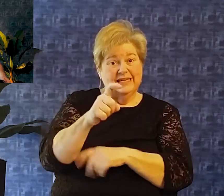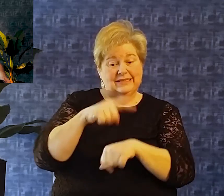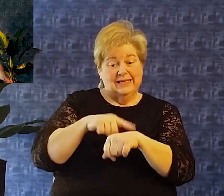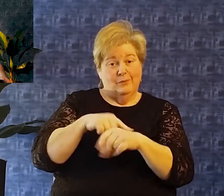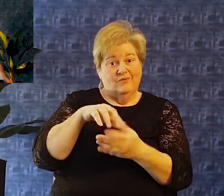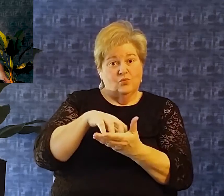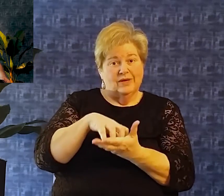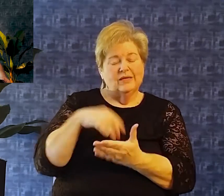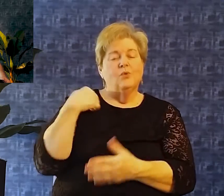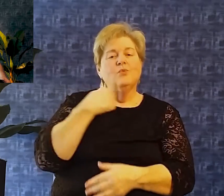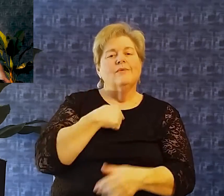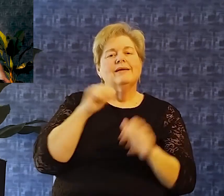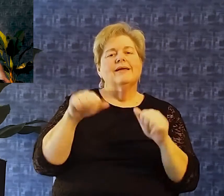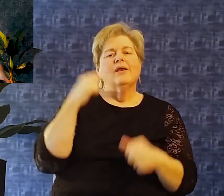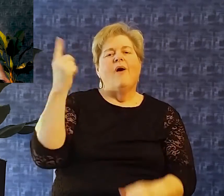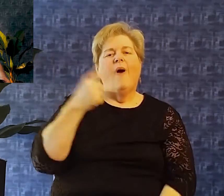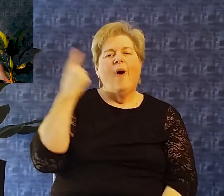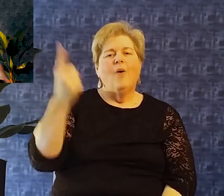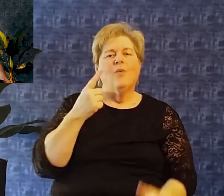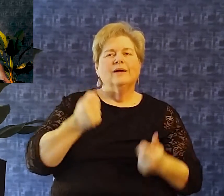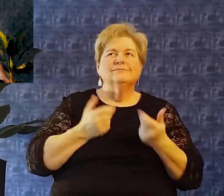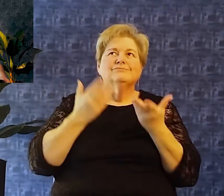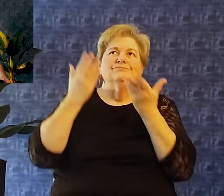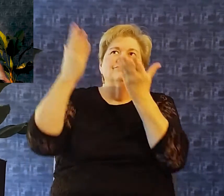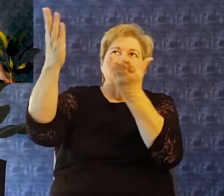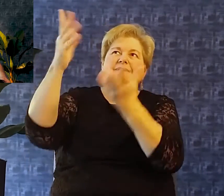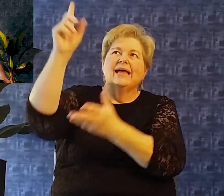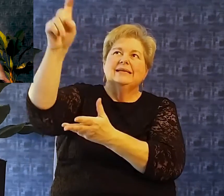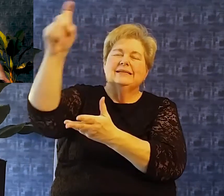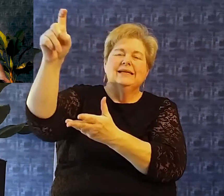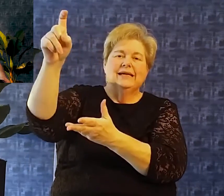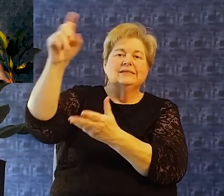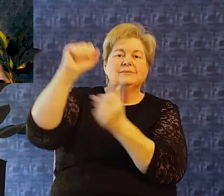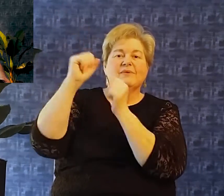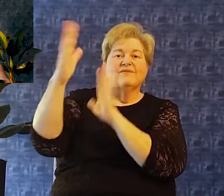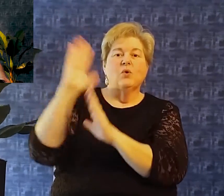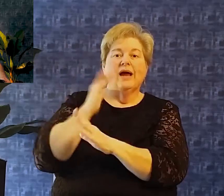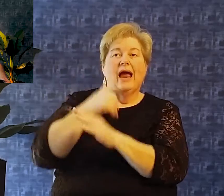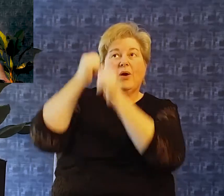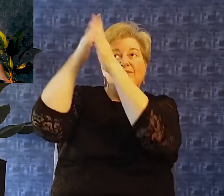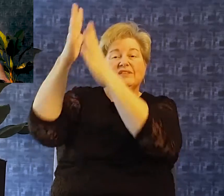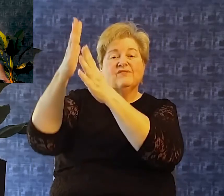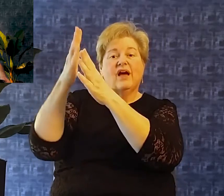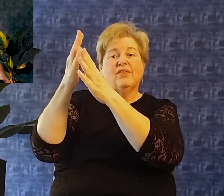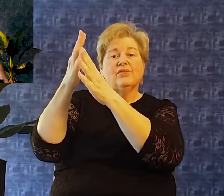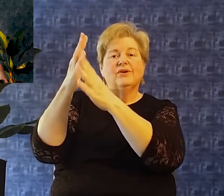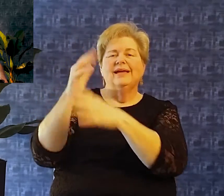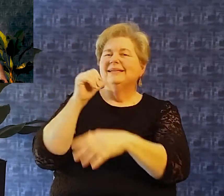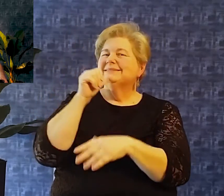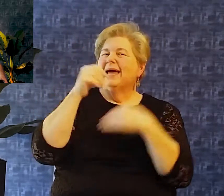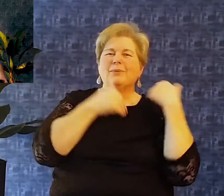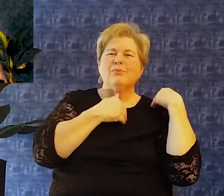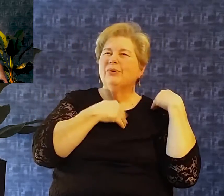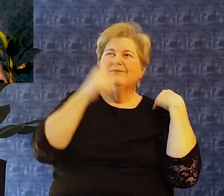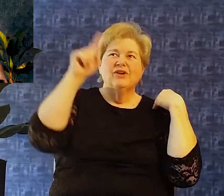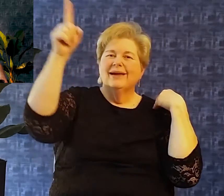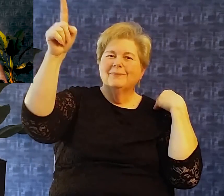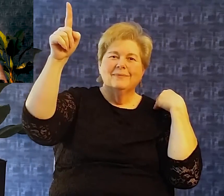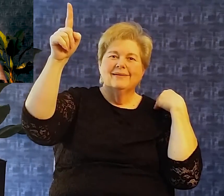heavenly father And it's not a burden to him It is what he would want his children to do is to come to